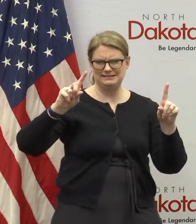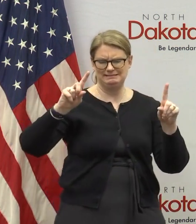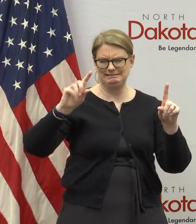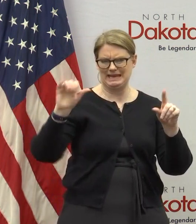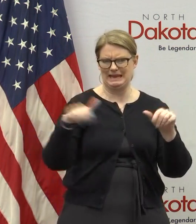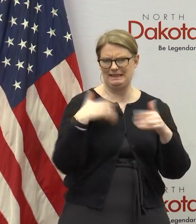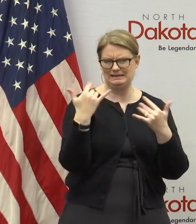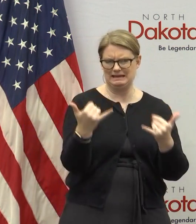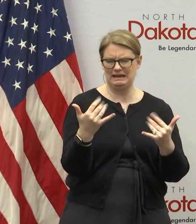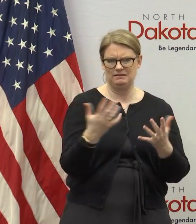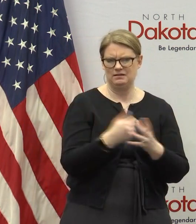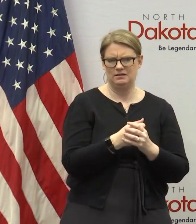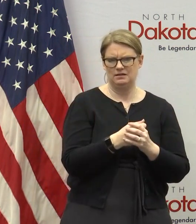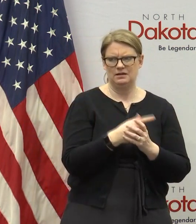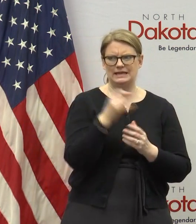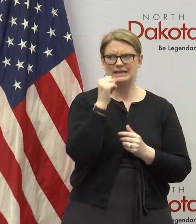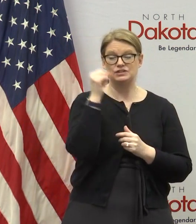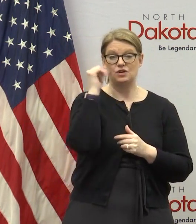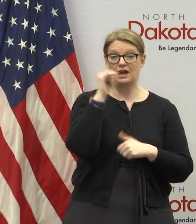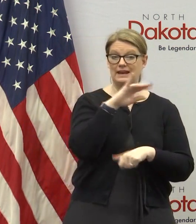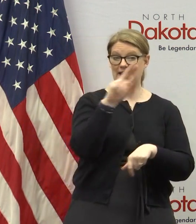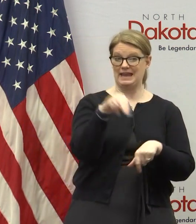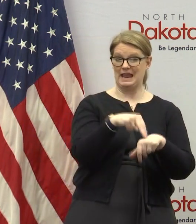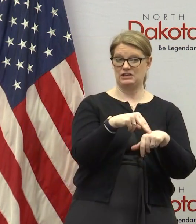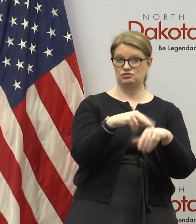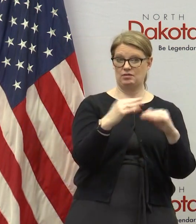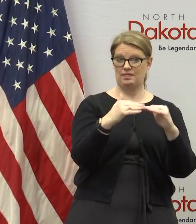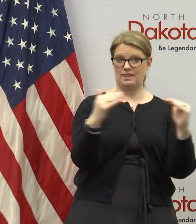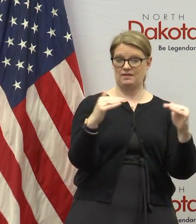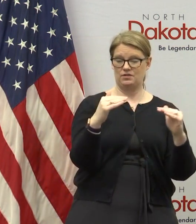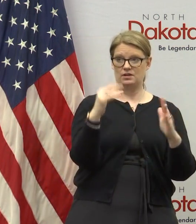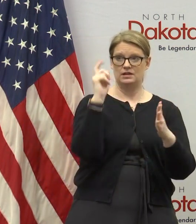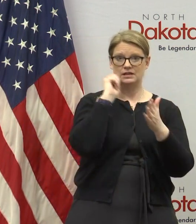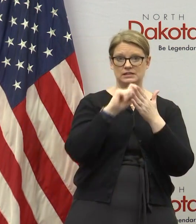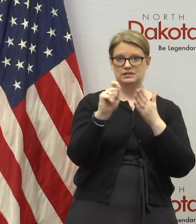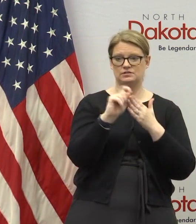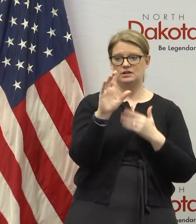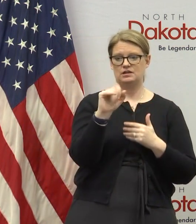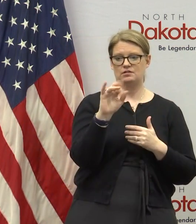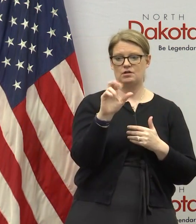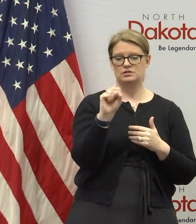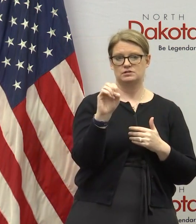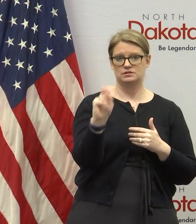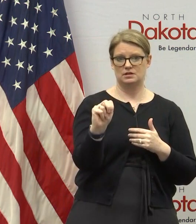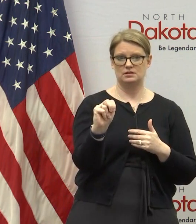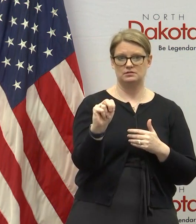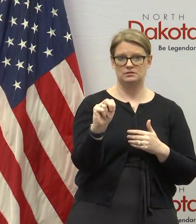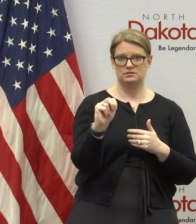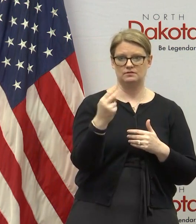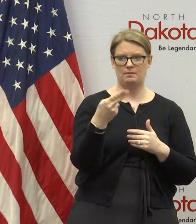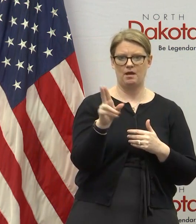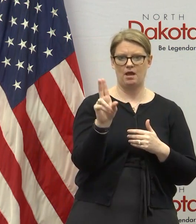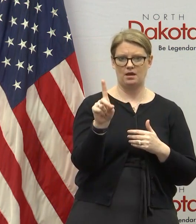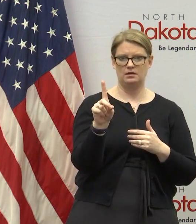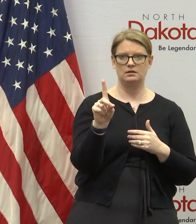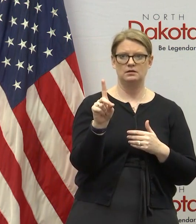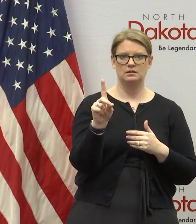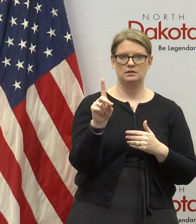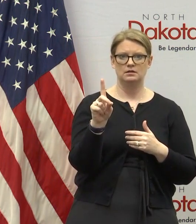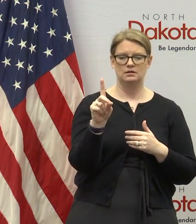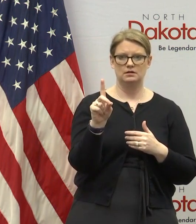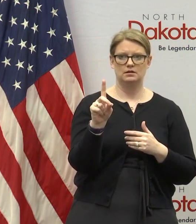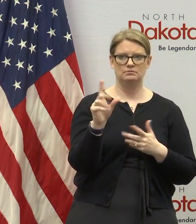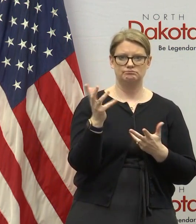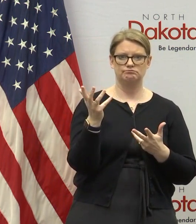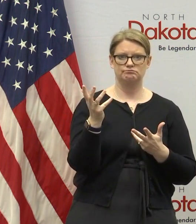uh that uh i know on a national level uh secretary uh carson uh from uh hud uh was